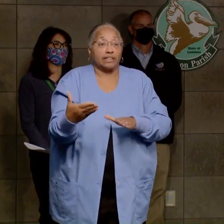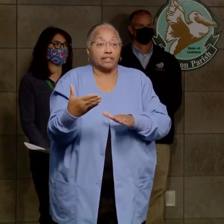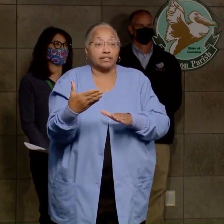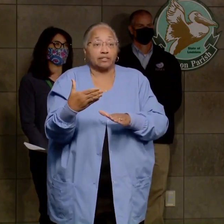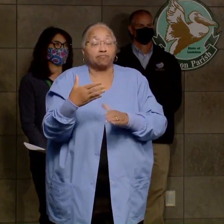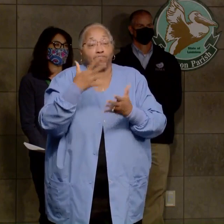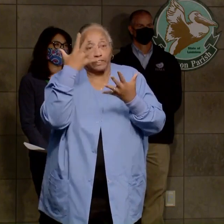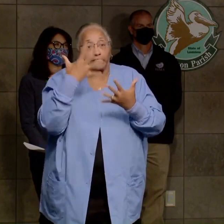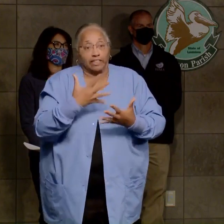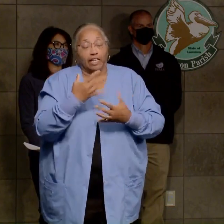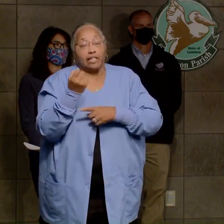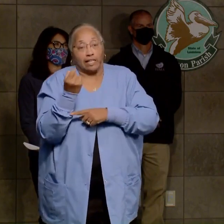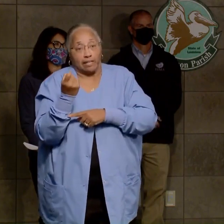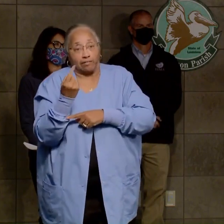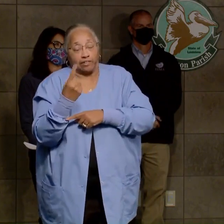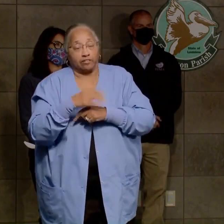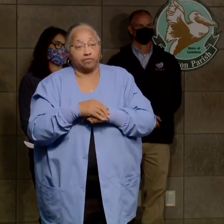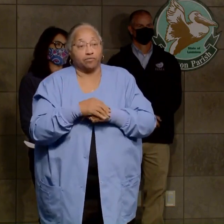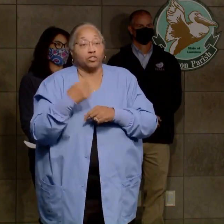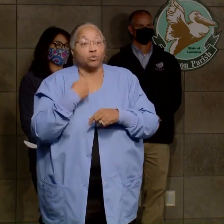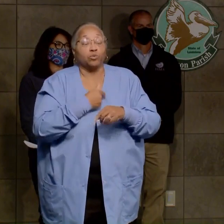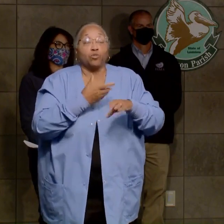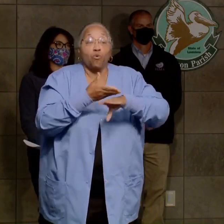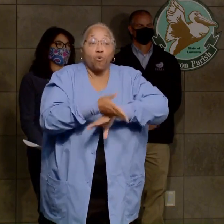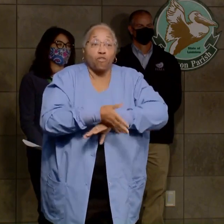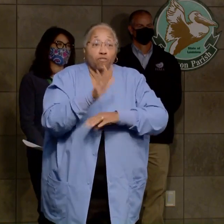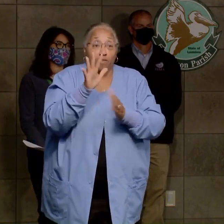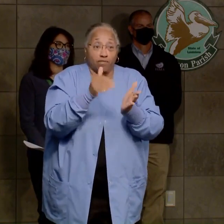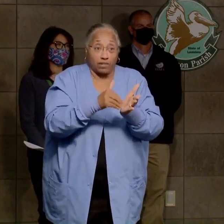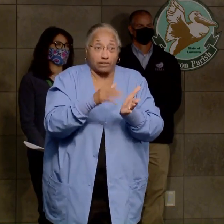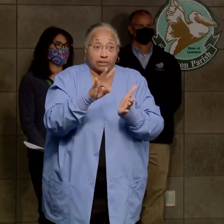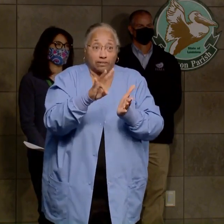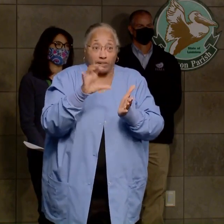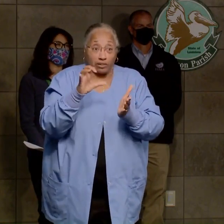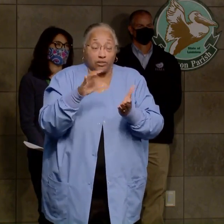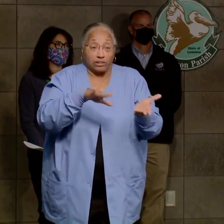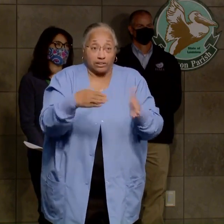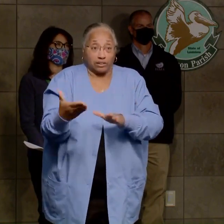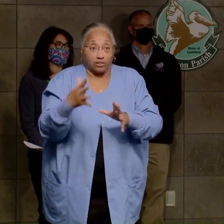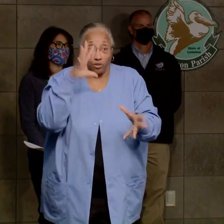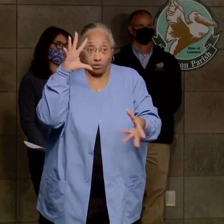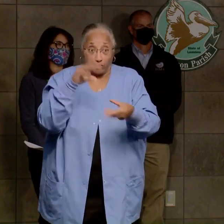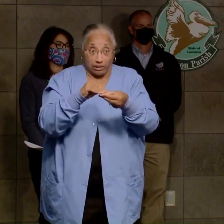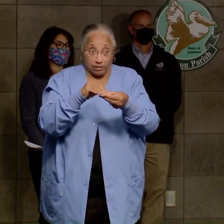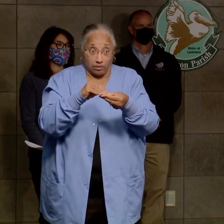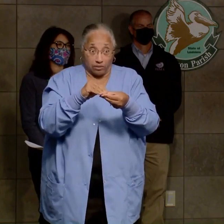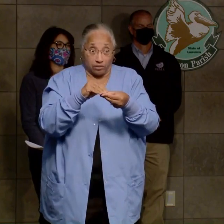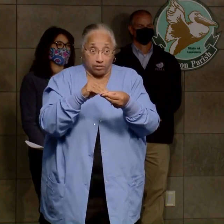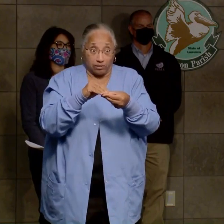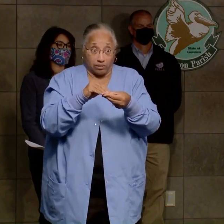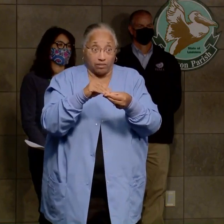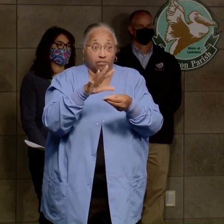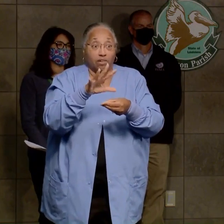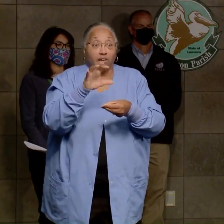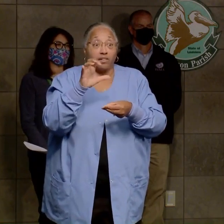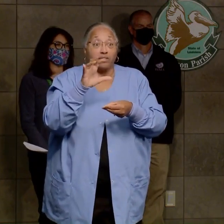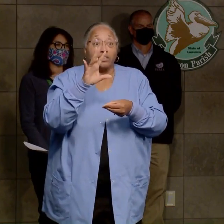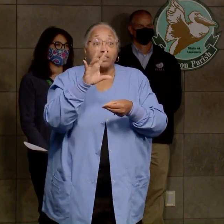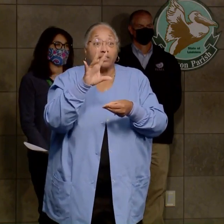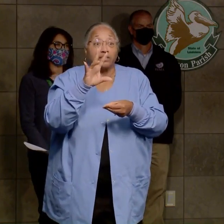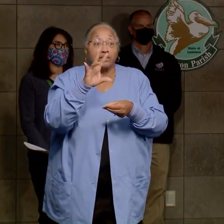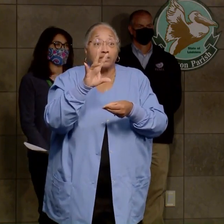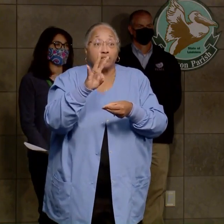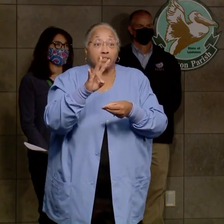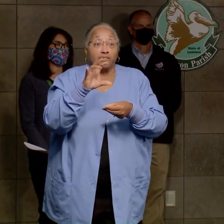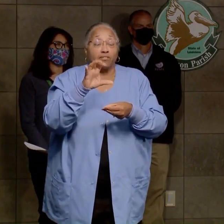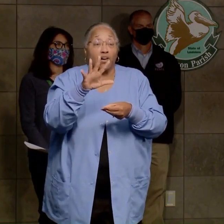and we have gone over 5,700 deaths total now at 5,705. We don't have